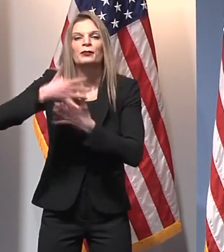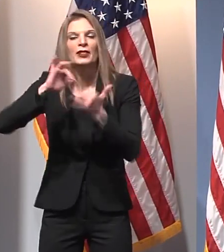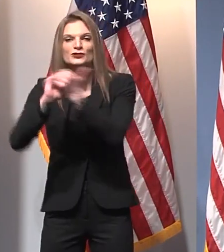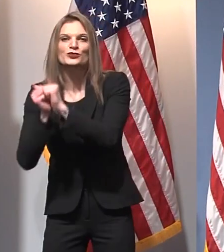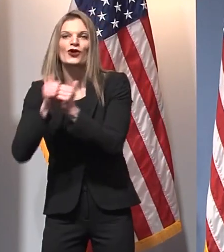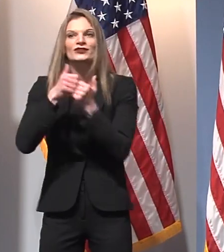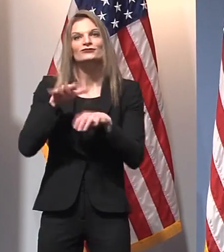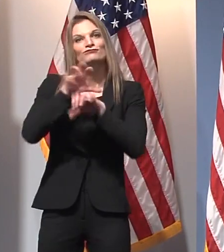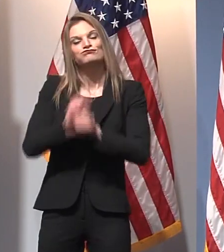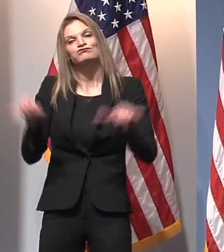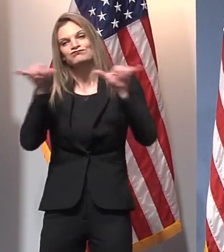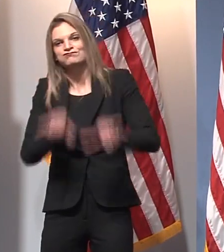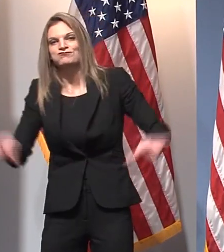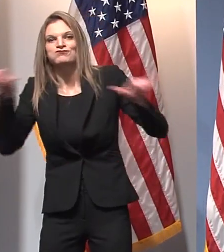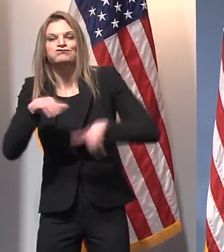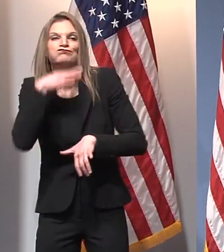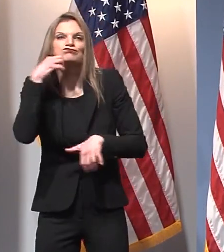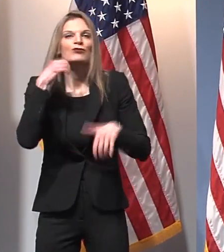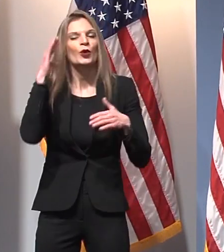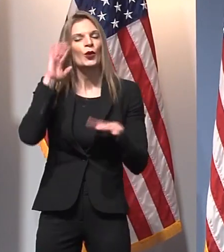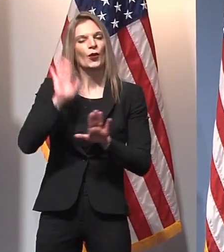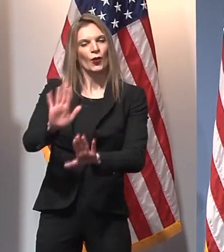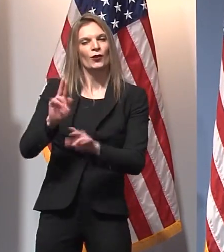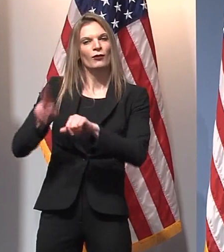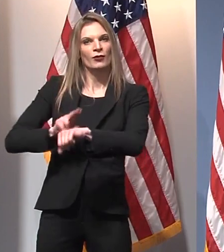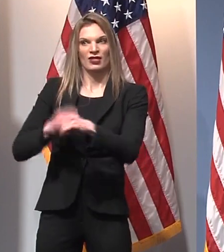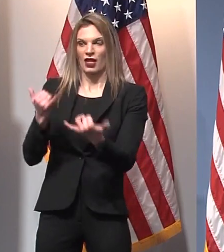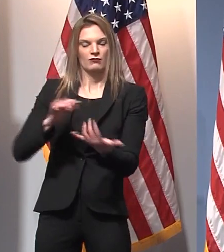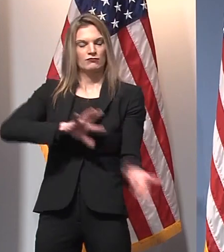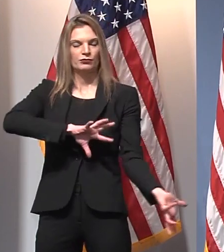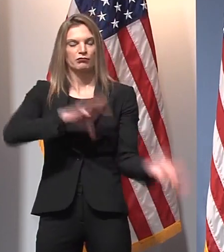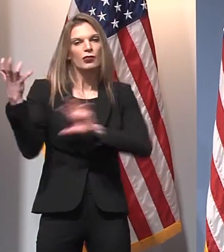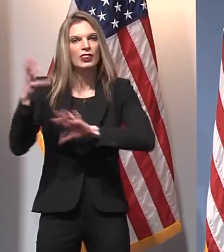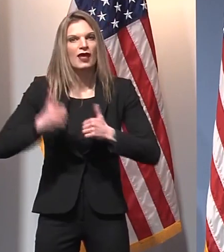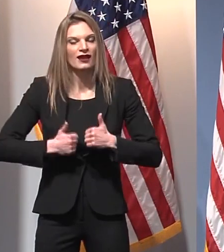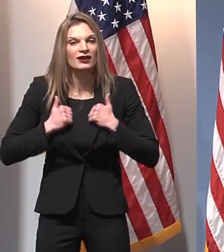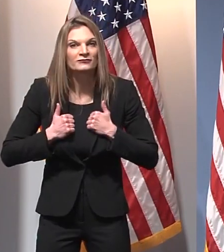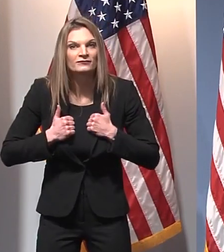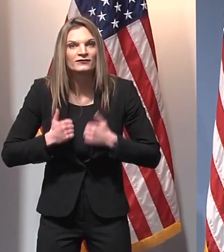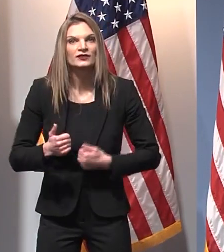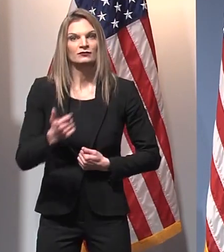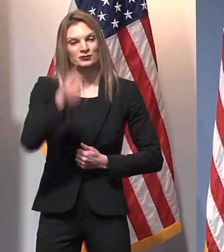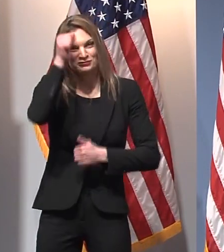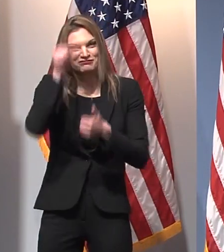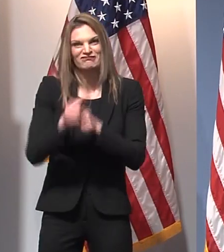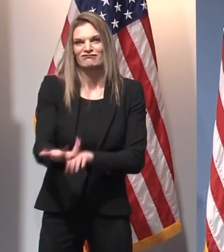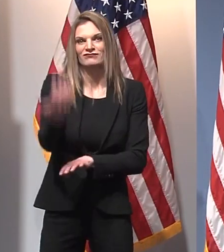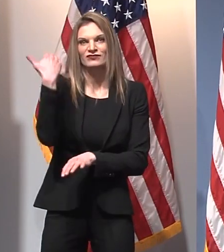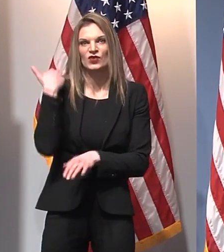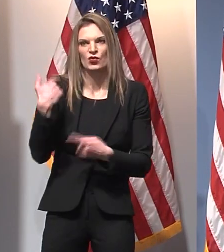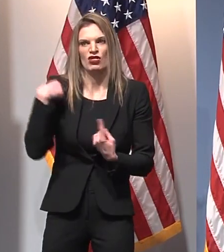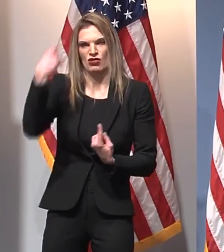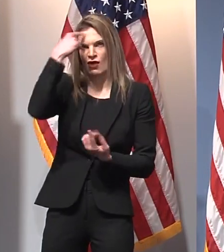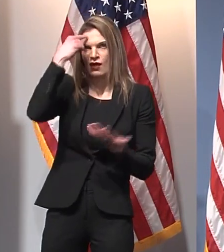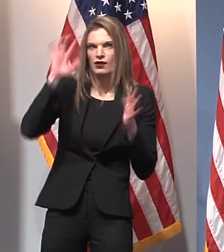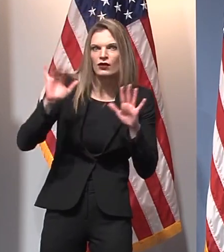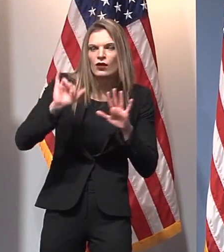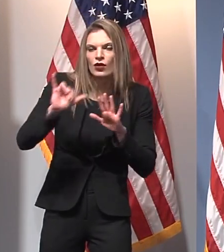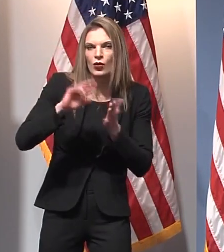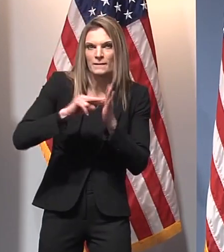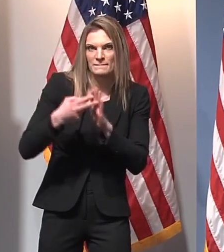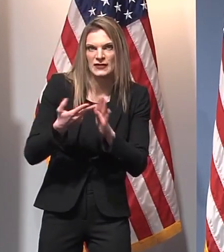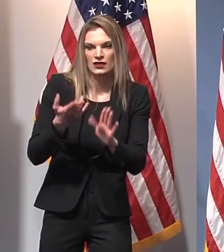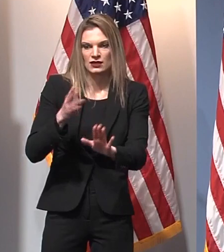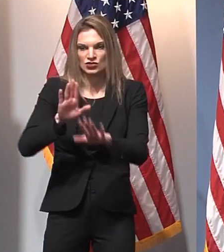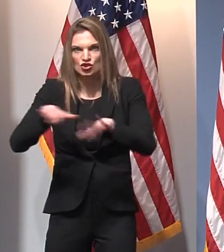Now, this was a very sensible strategy at the time, as our presumption at that point was that COVID-19 would behave like influenza does, where children